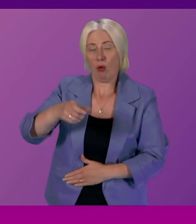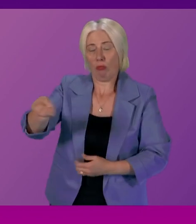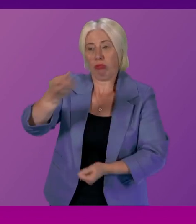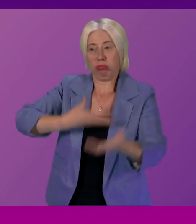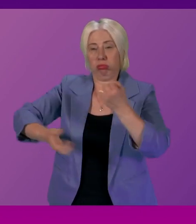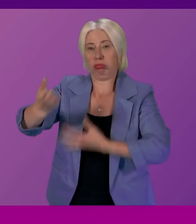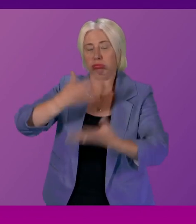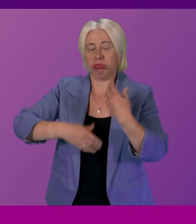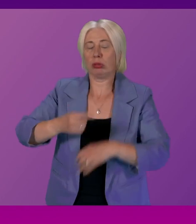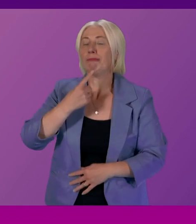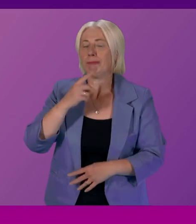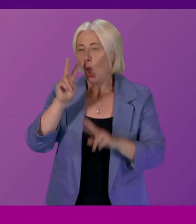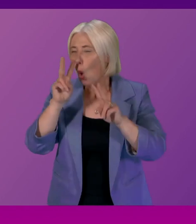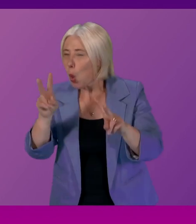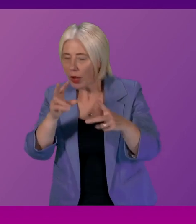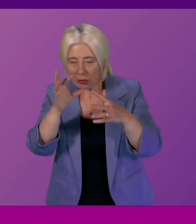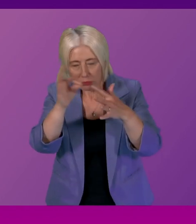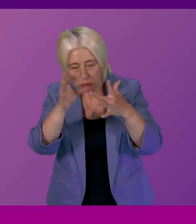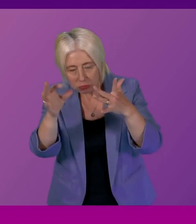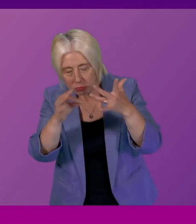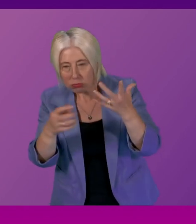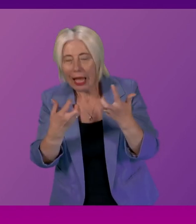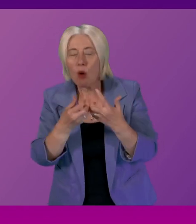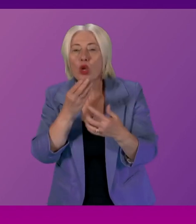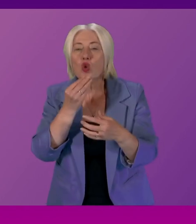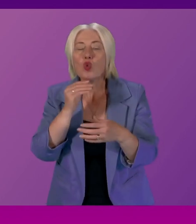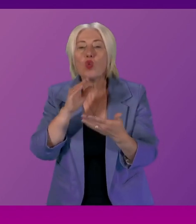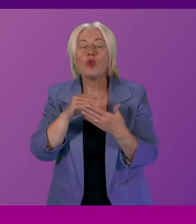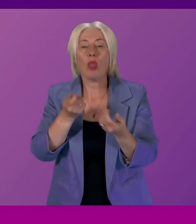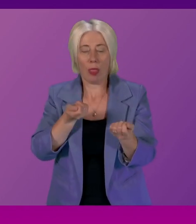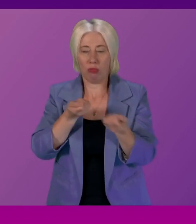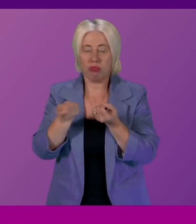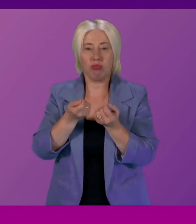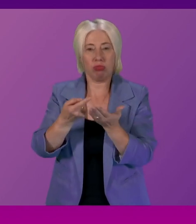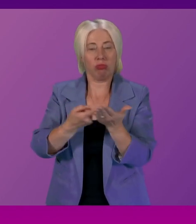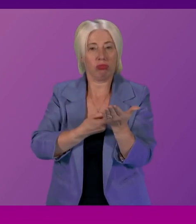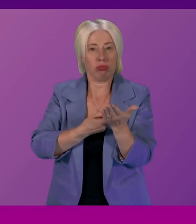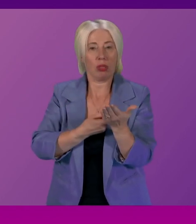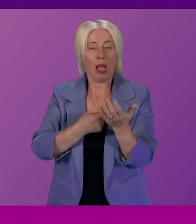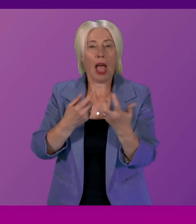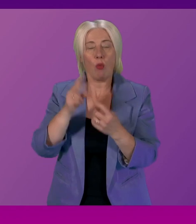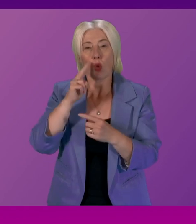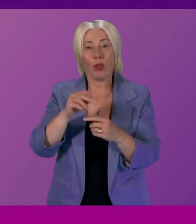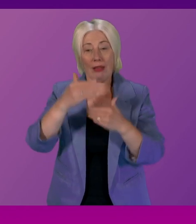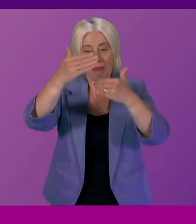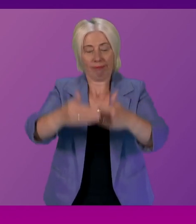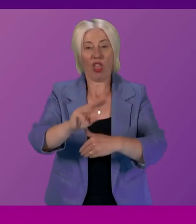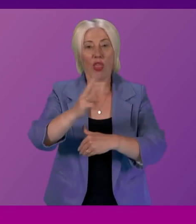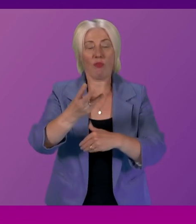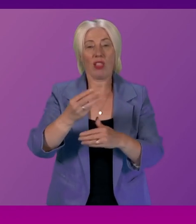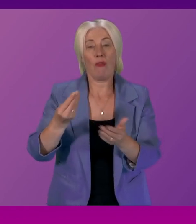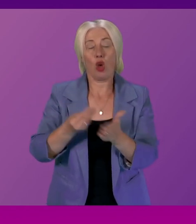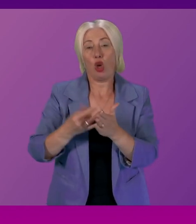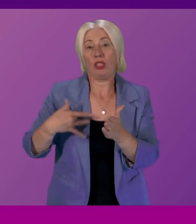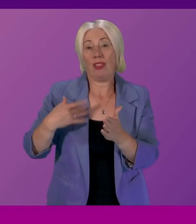we are very much looking at options for the effective use of the regulation making powers in schedule three of the cost of living act to temporarily